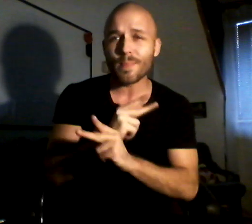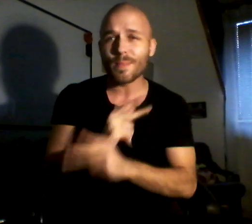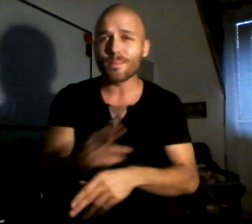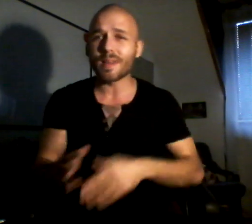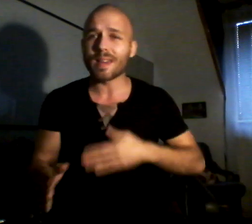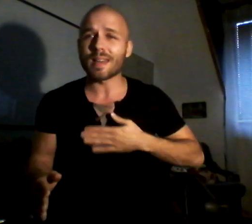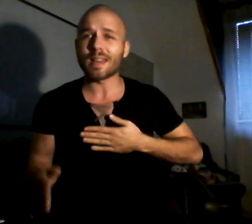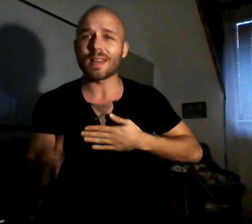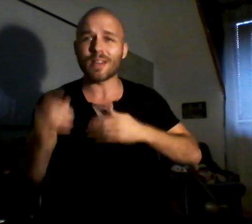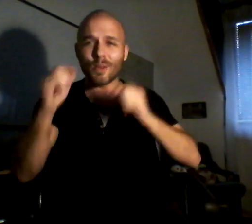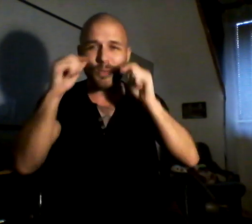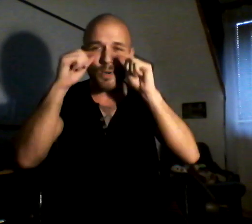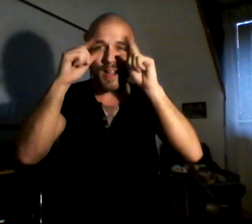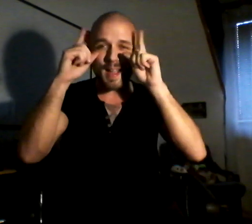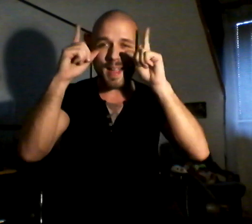me alive.